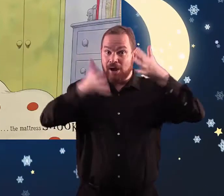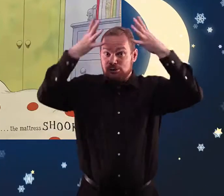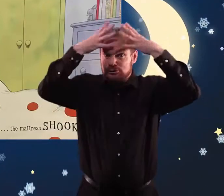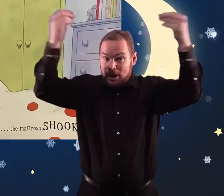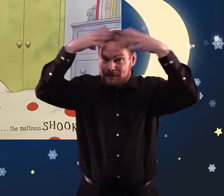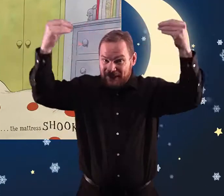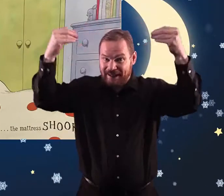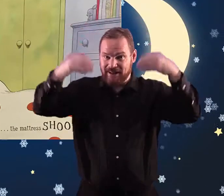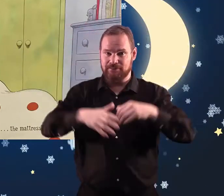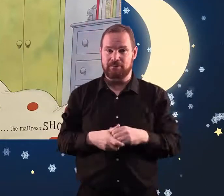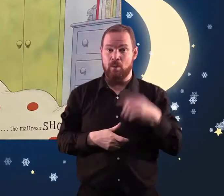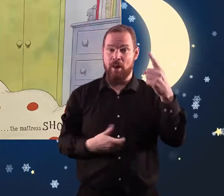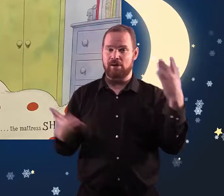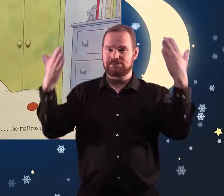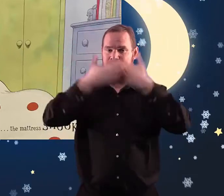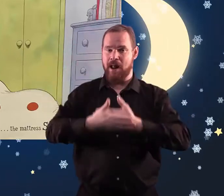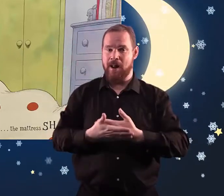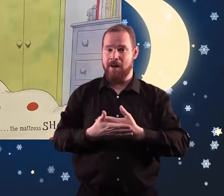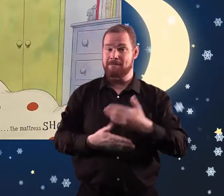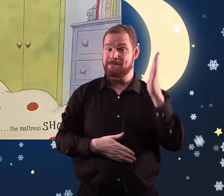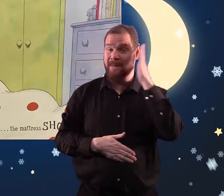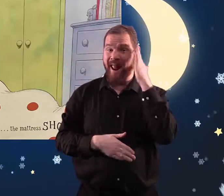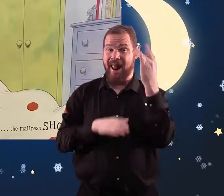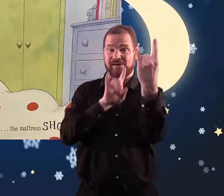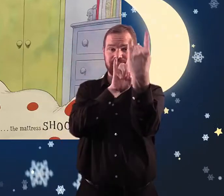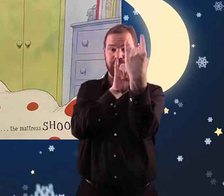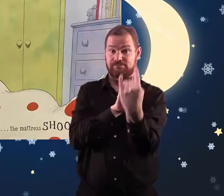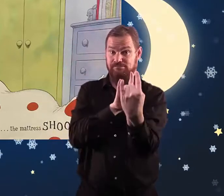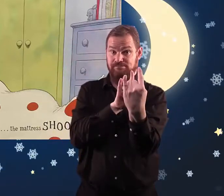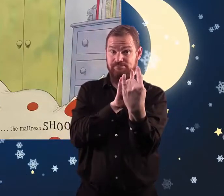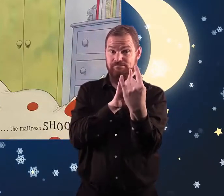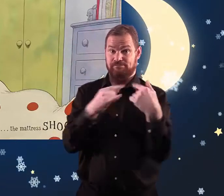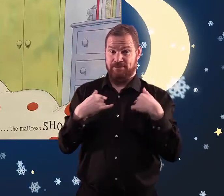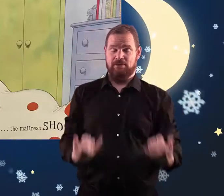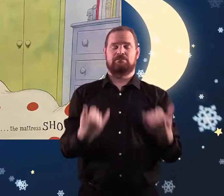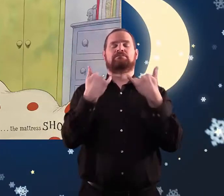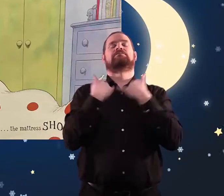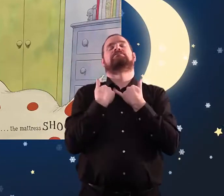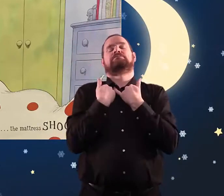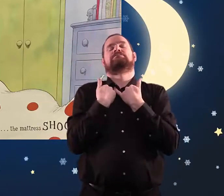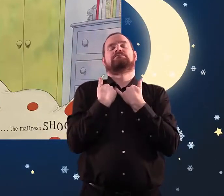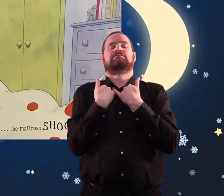One night, just as Jim was dozing off,